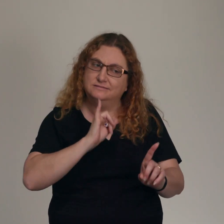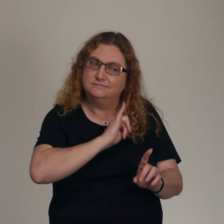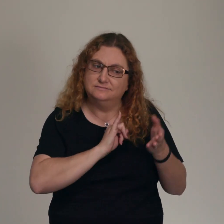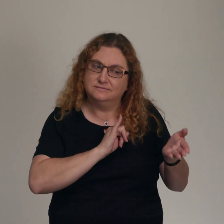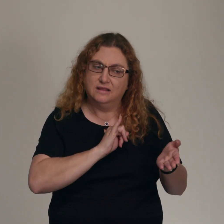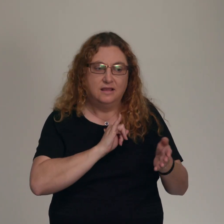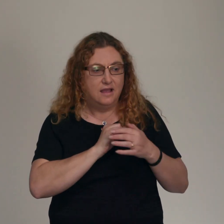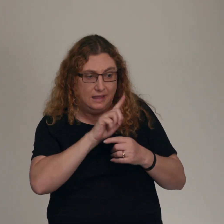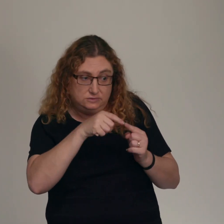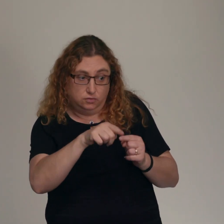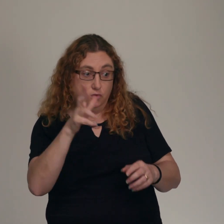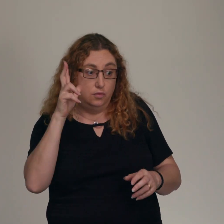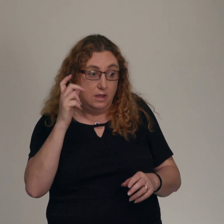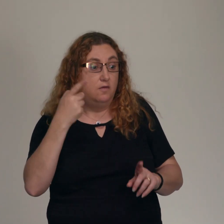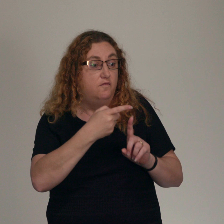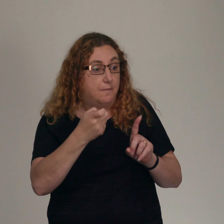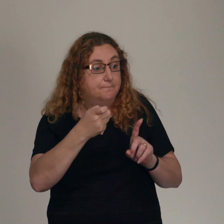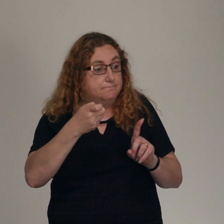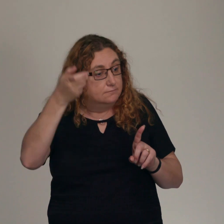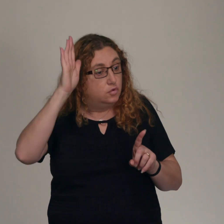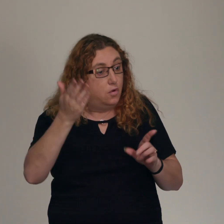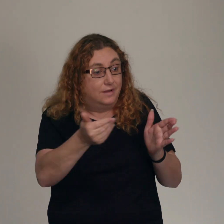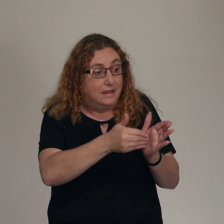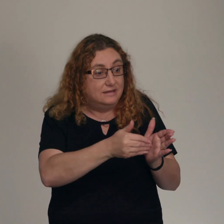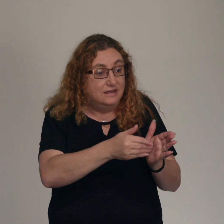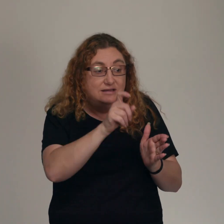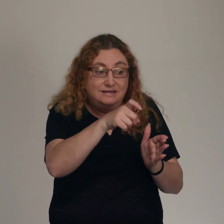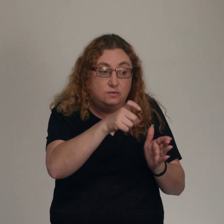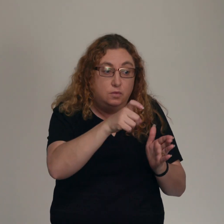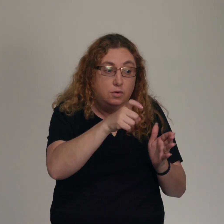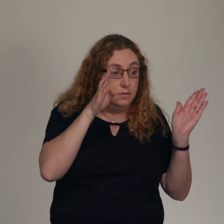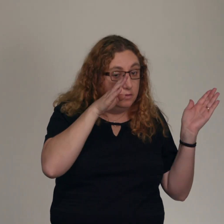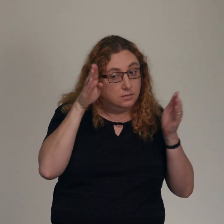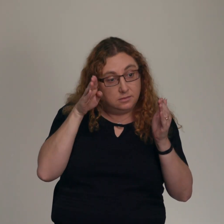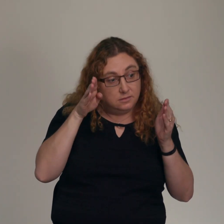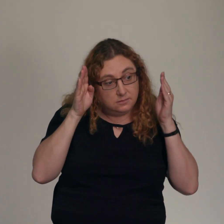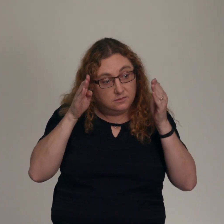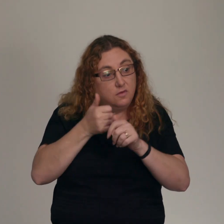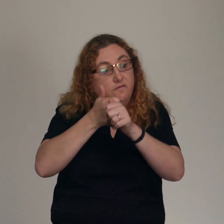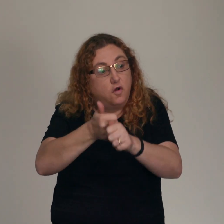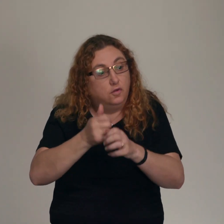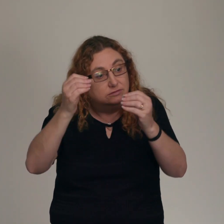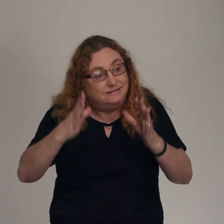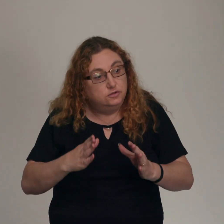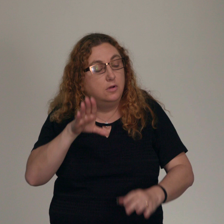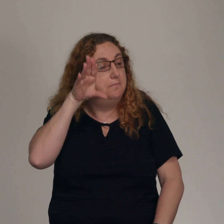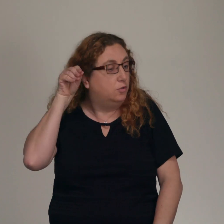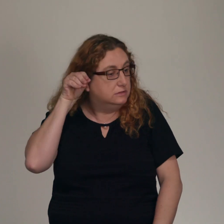need to do is you need to listen to your rescuer teacher, Moses. Listen